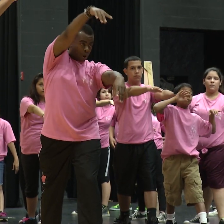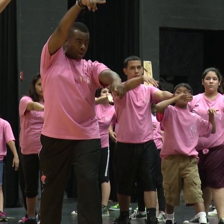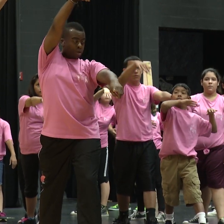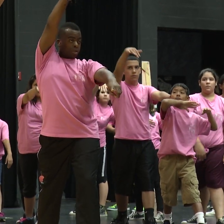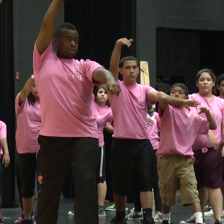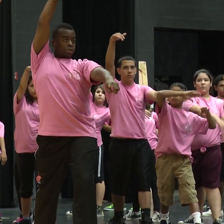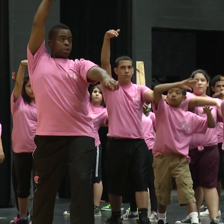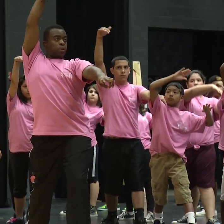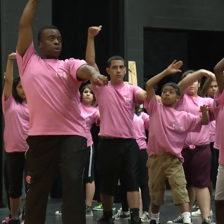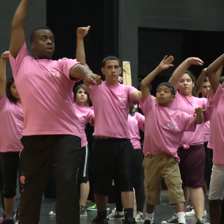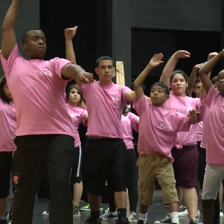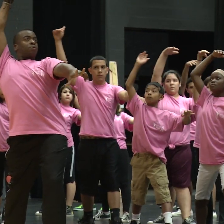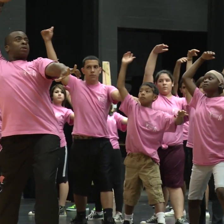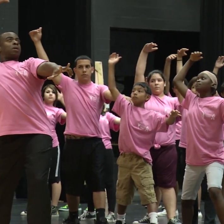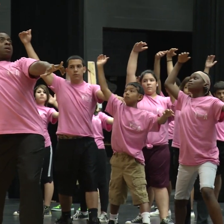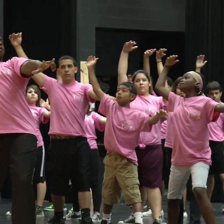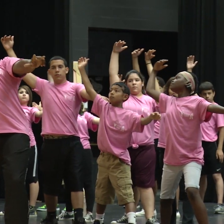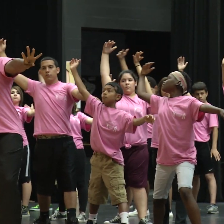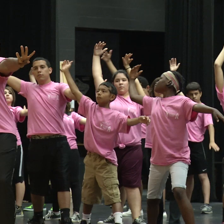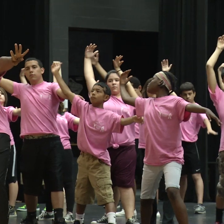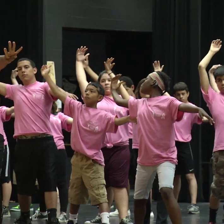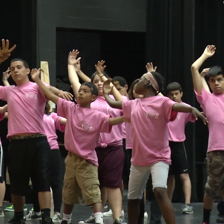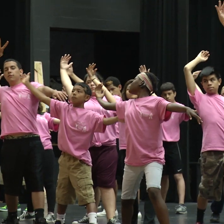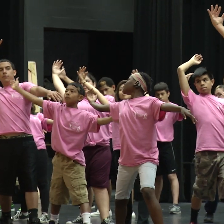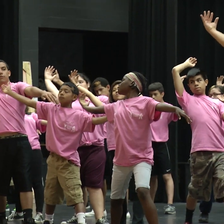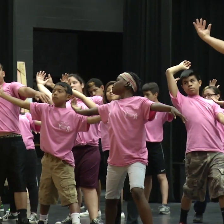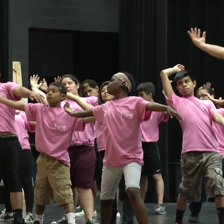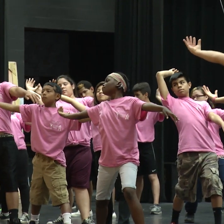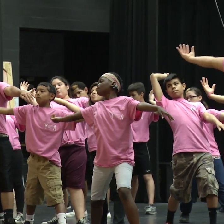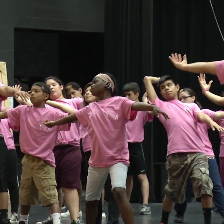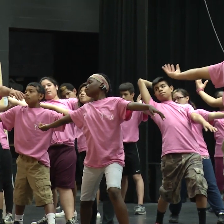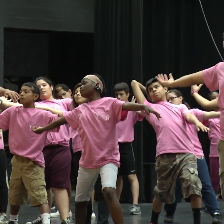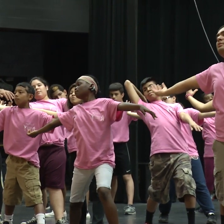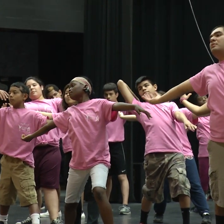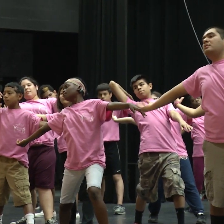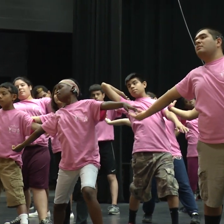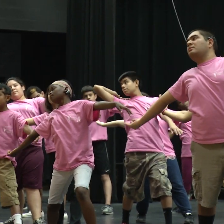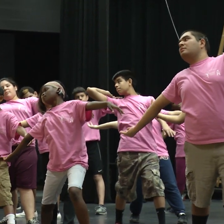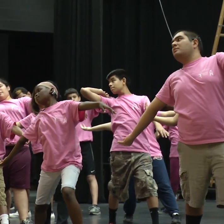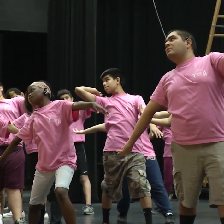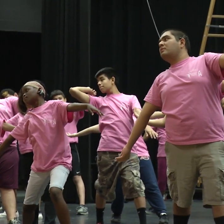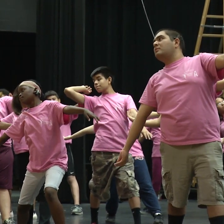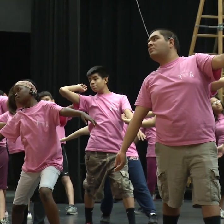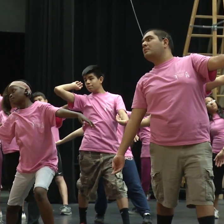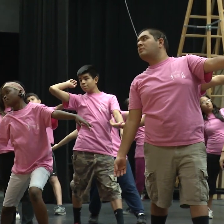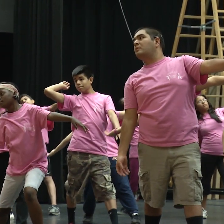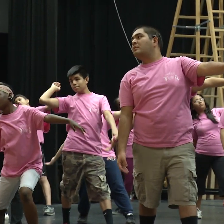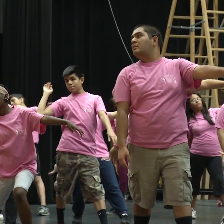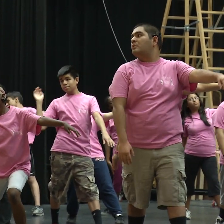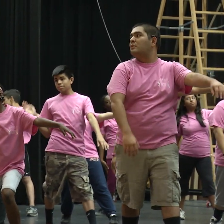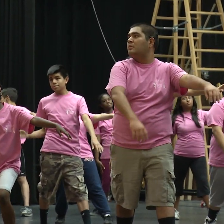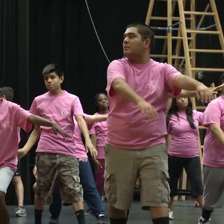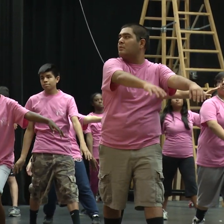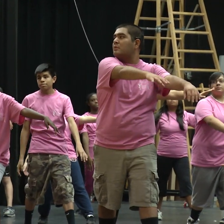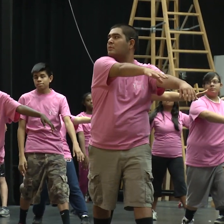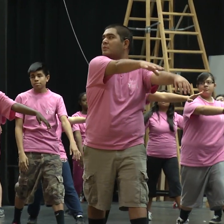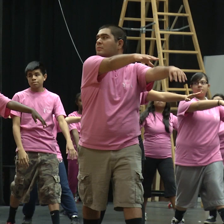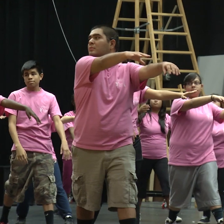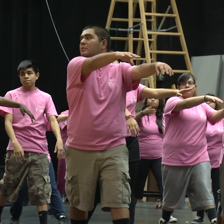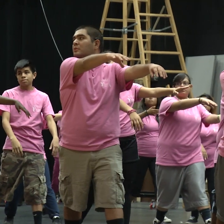person. That's when she decided to create the camp to allow deaf students a chance to develop self-confidence and leadership